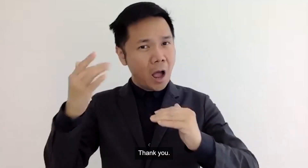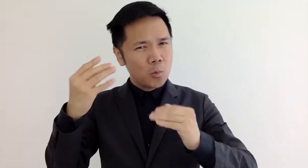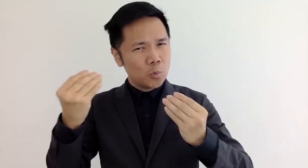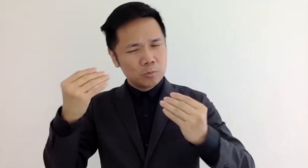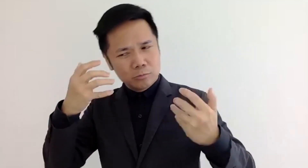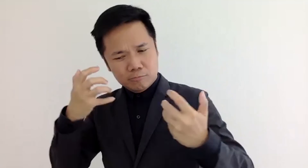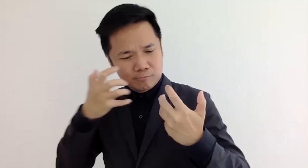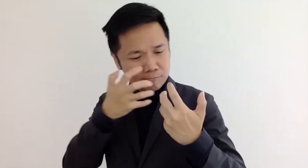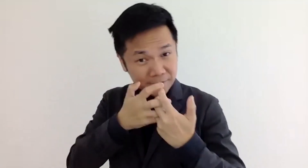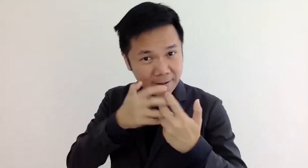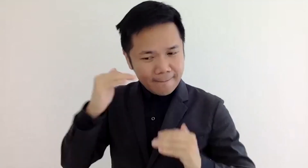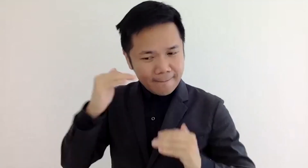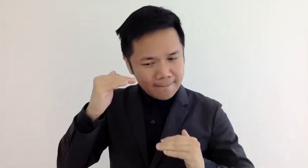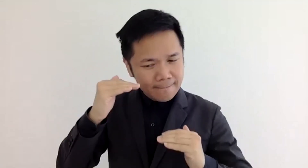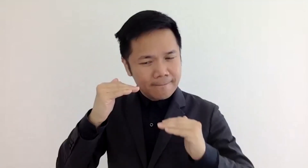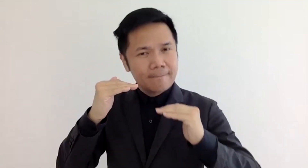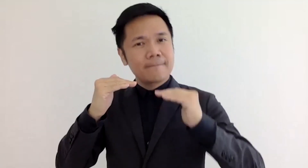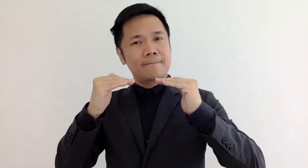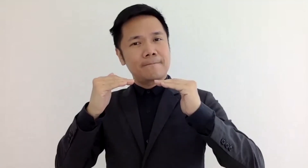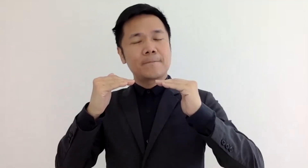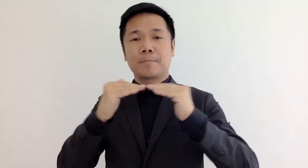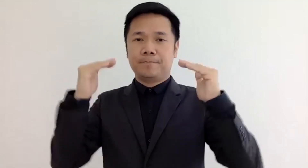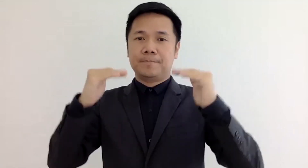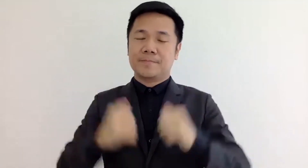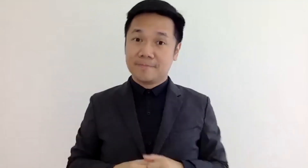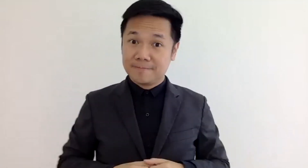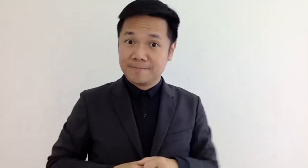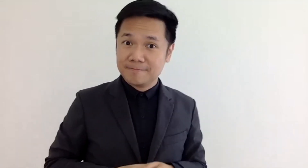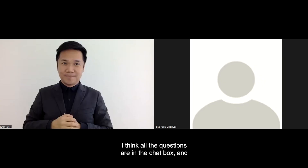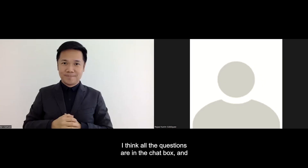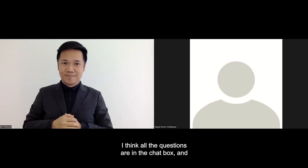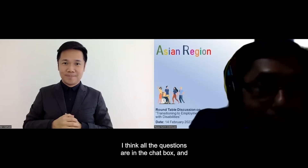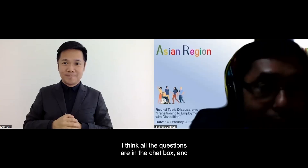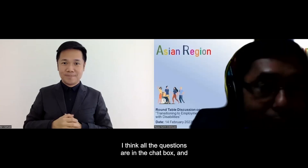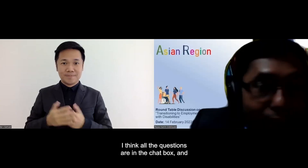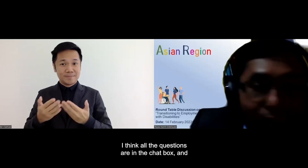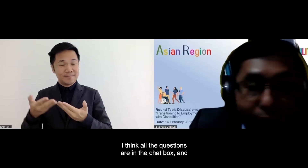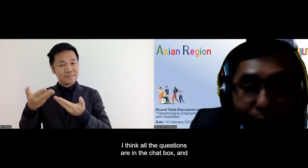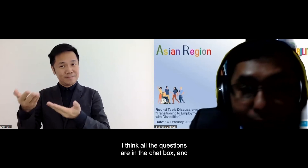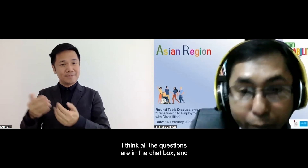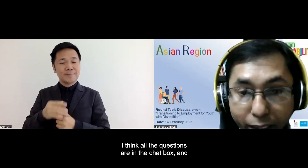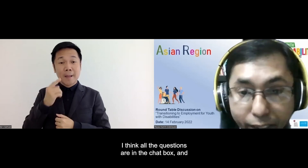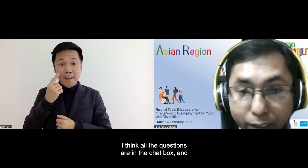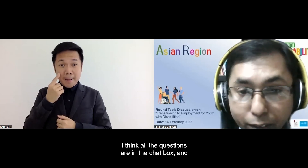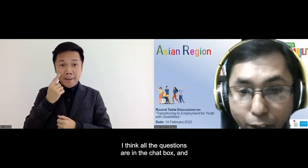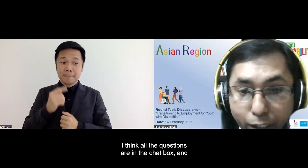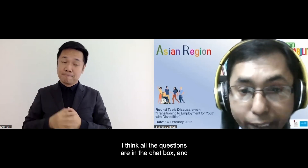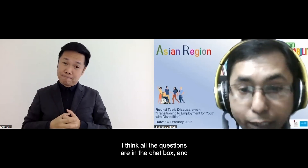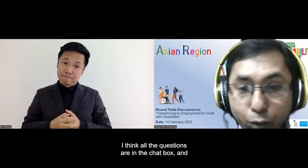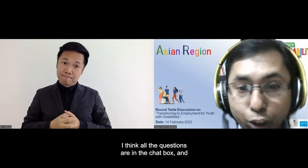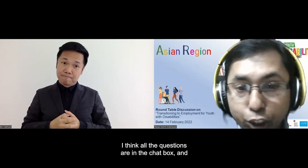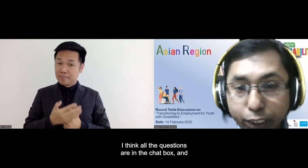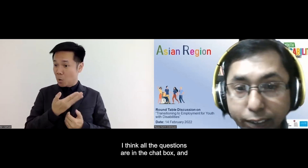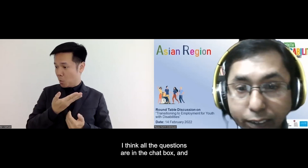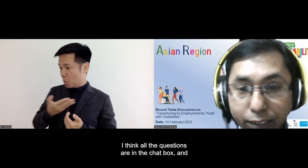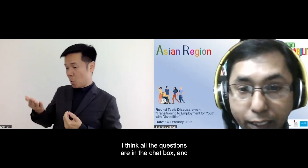uh i think uh uh all the